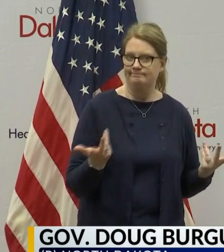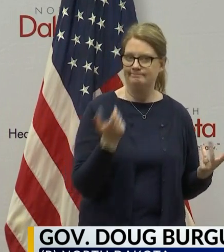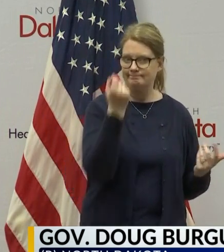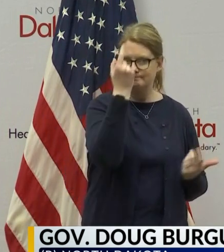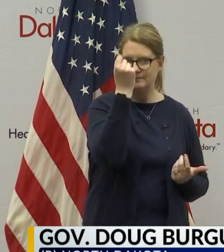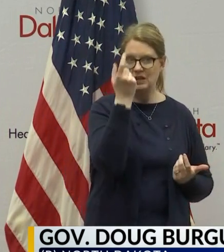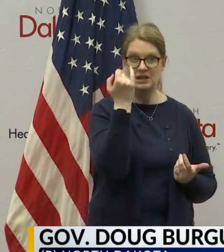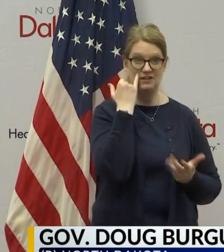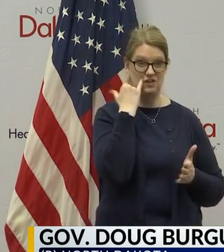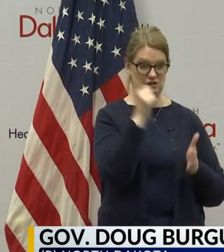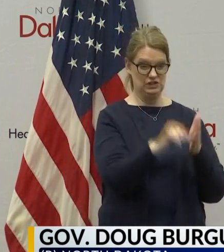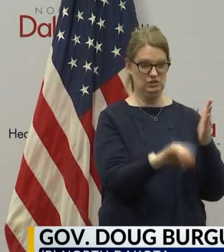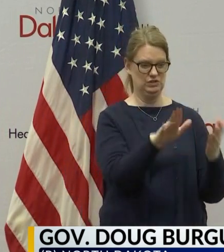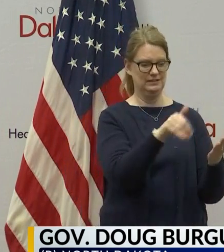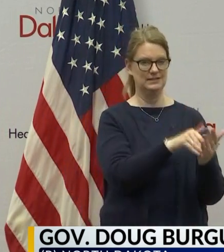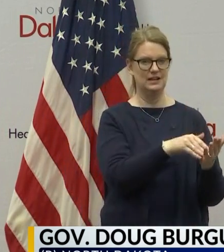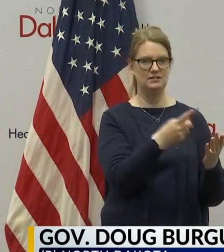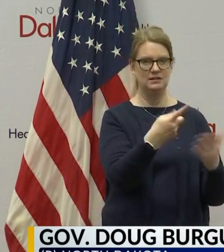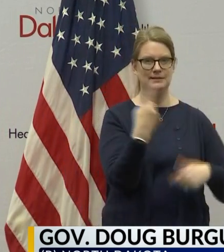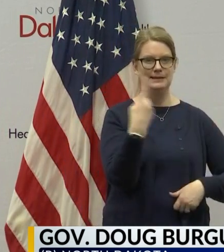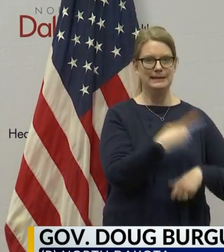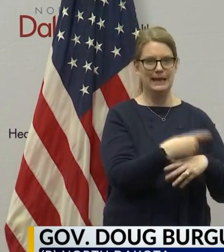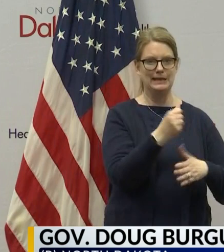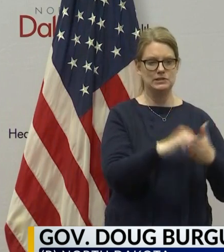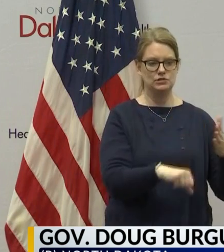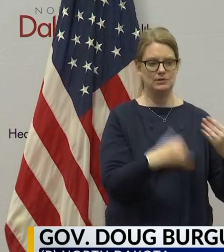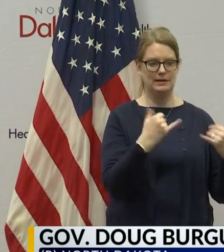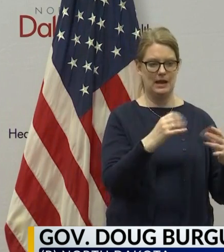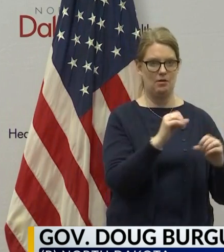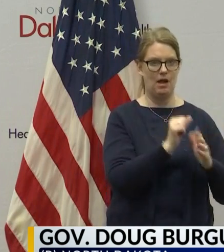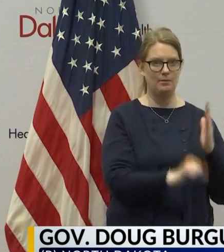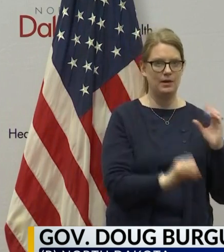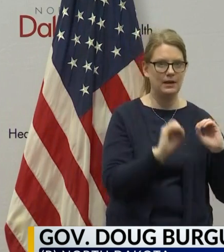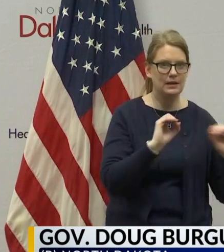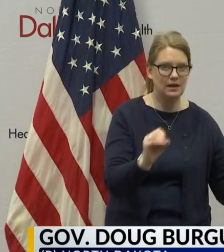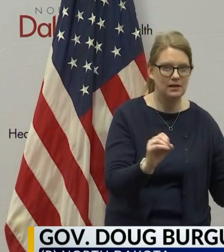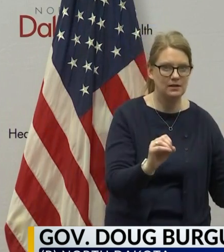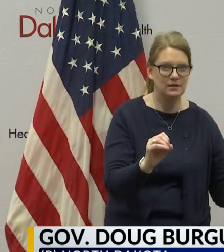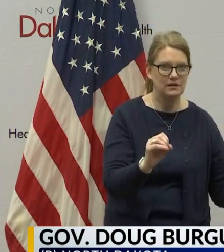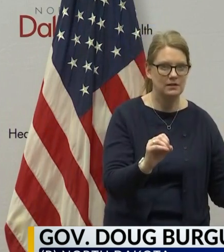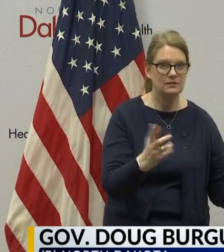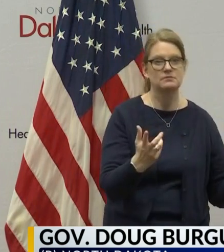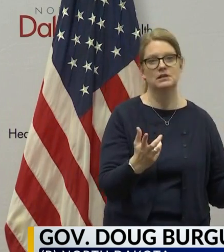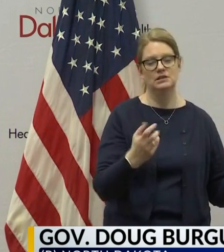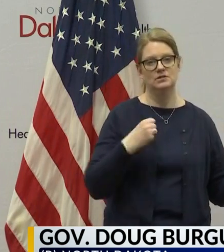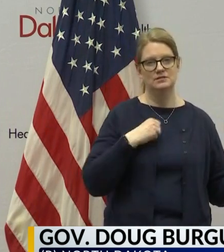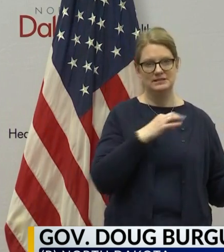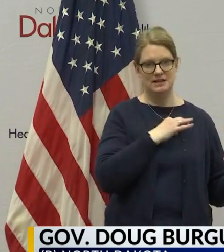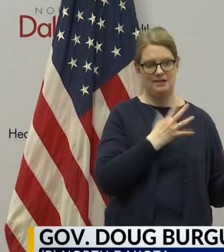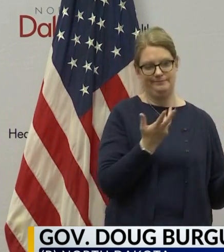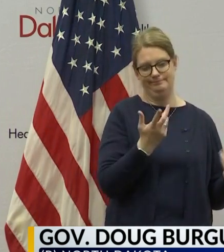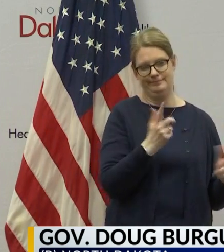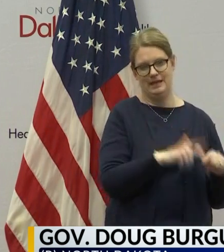you know, if you're a surgical center and all you did was day surgery and you're not operating right now, I mean, that's freeing up staff. It frees up capacity.